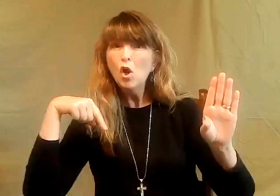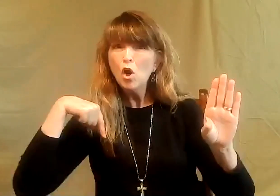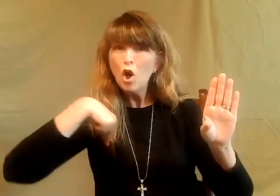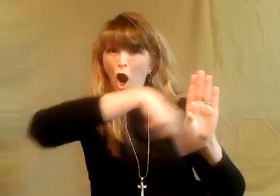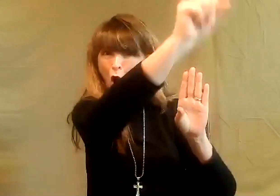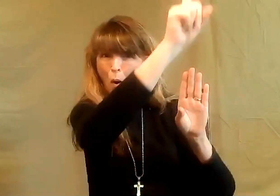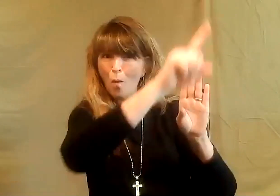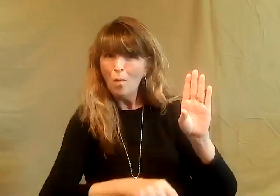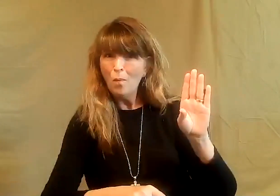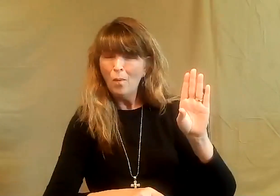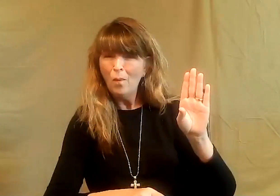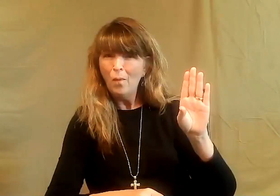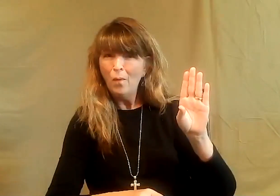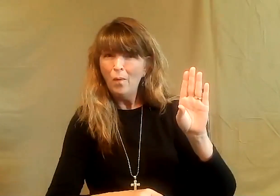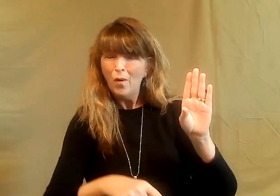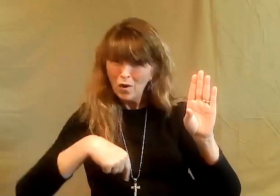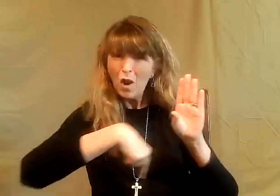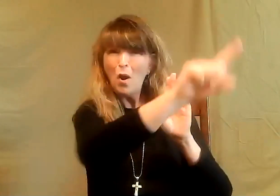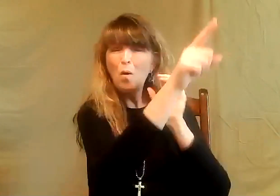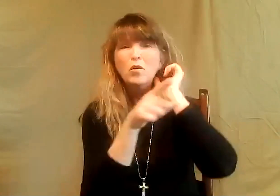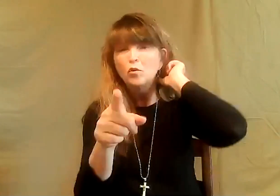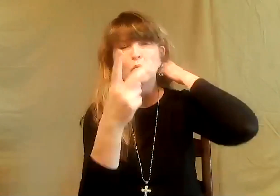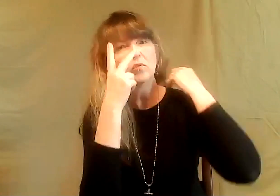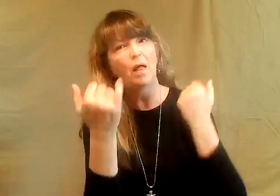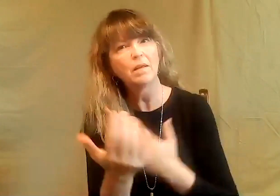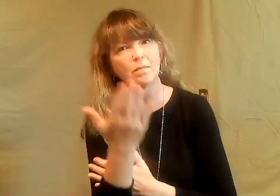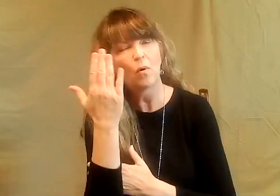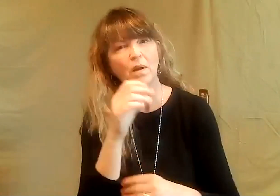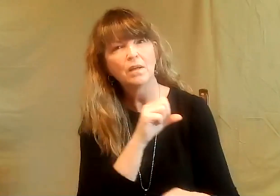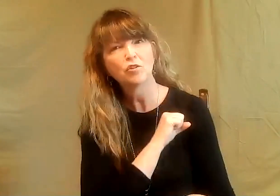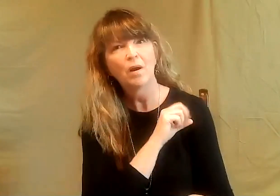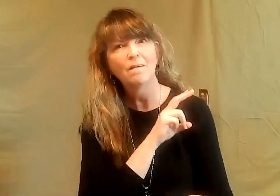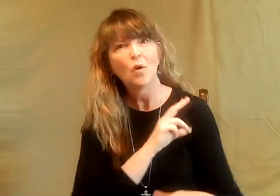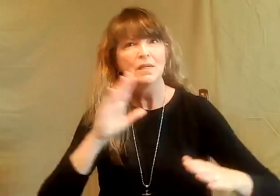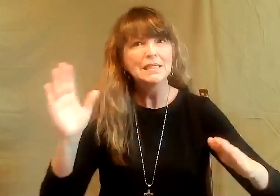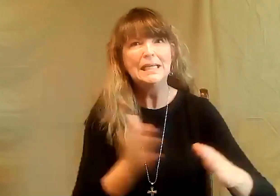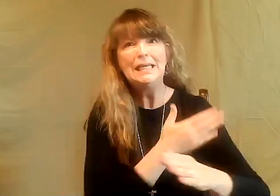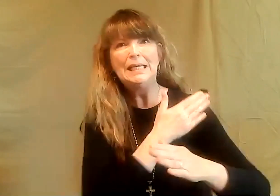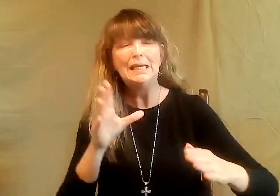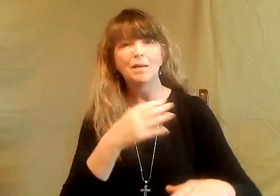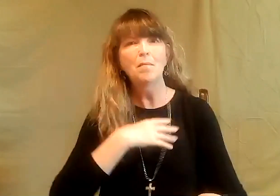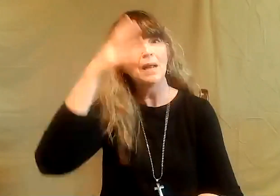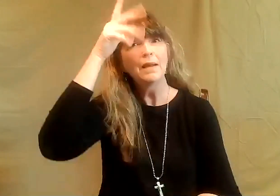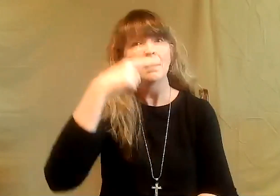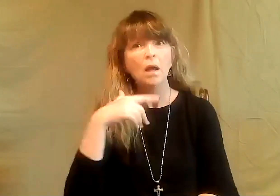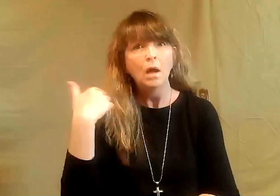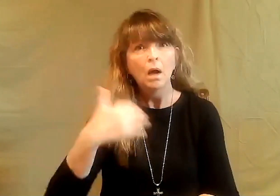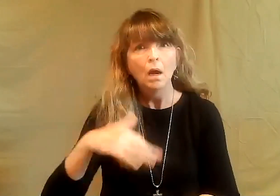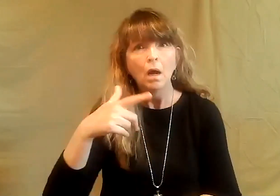as well. Once God opens that door, just go on through. You can see Sharon's song this morning.